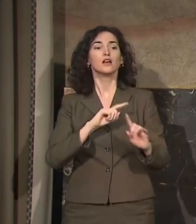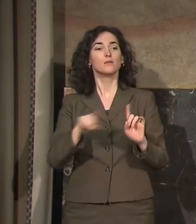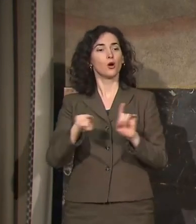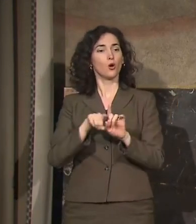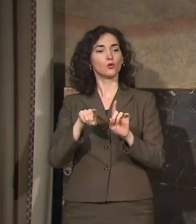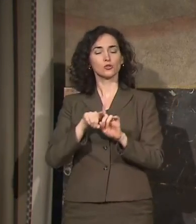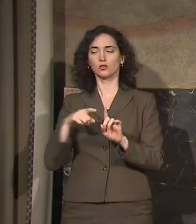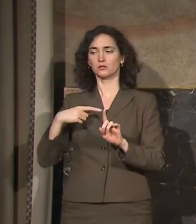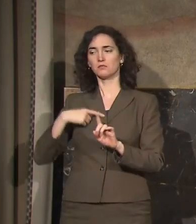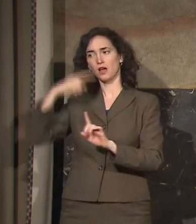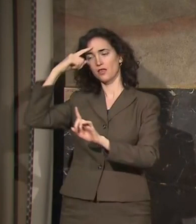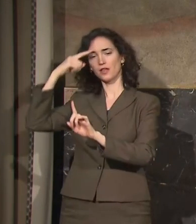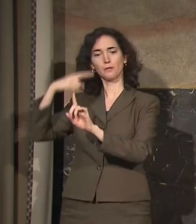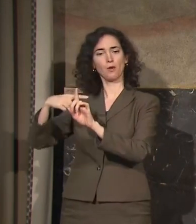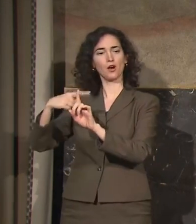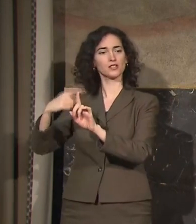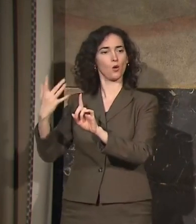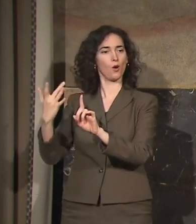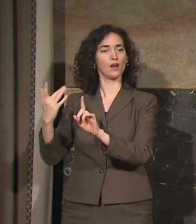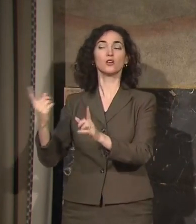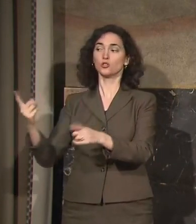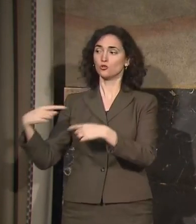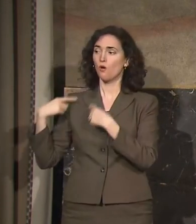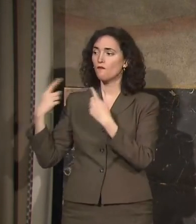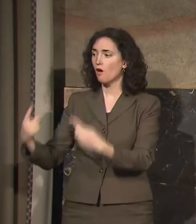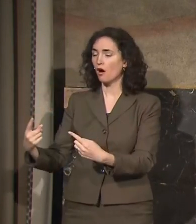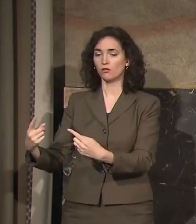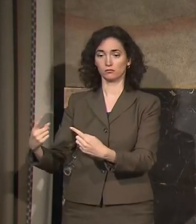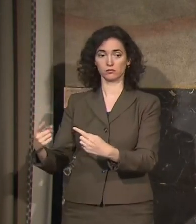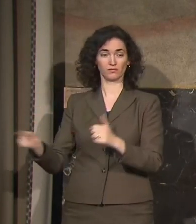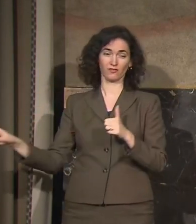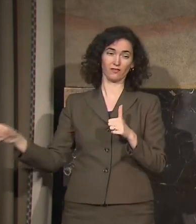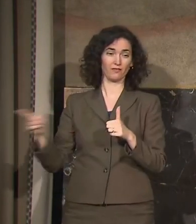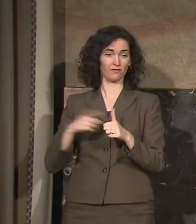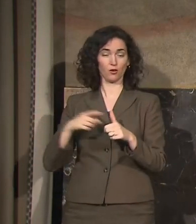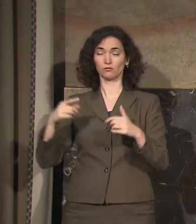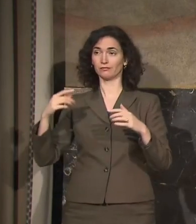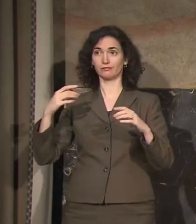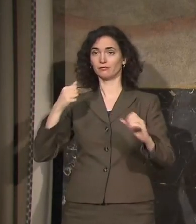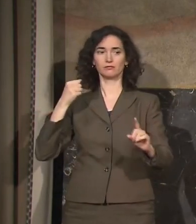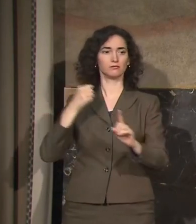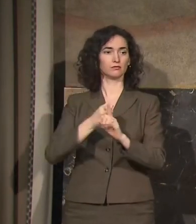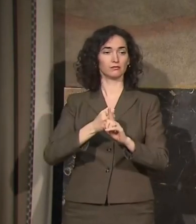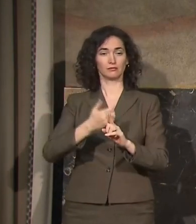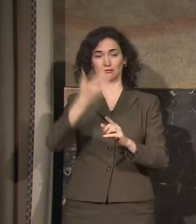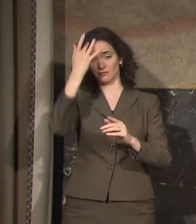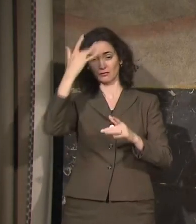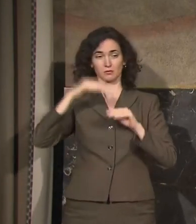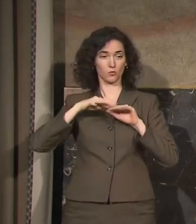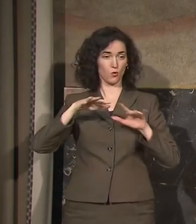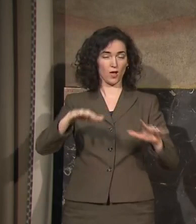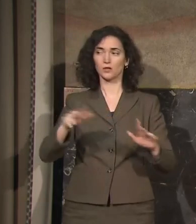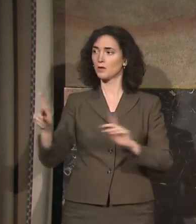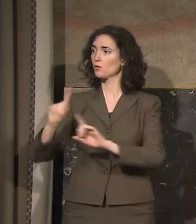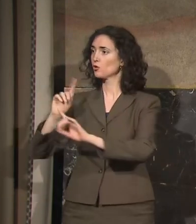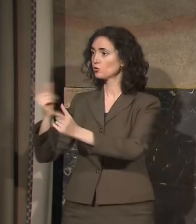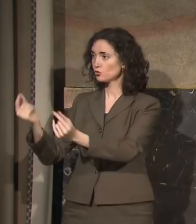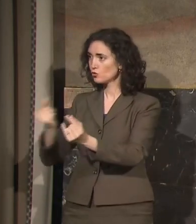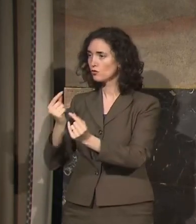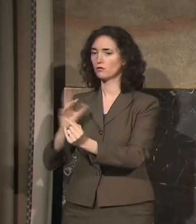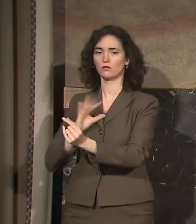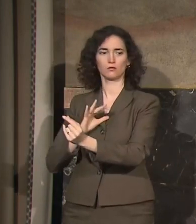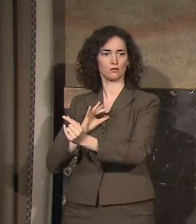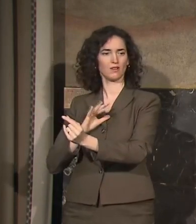by the way Louisiana has responded since the public health emergency started. And we've imposed